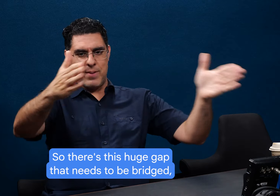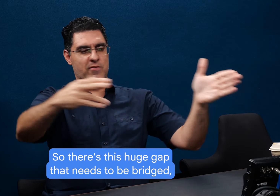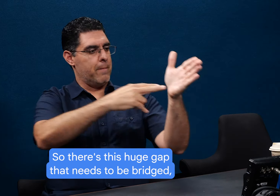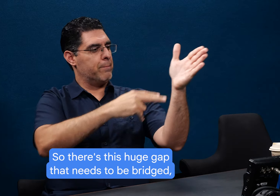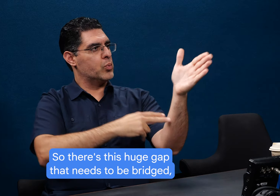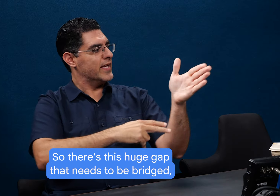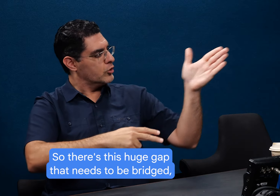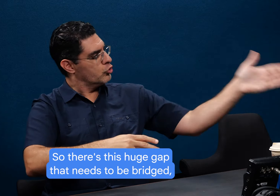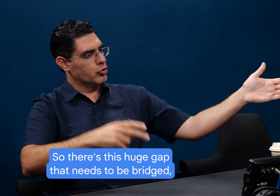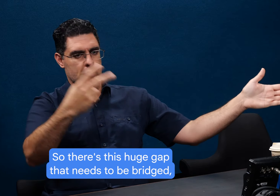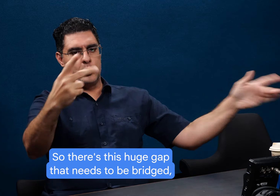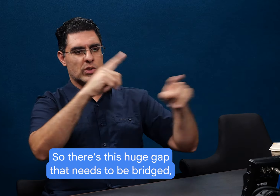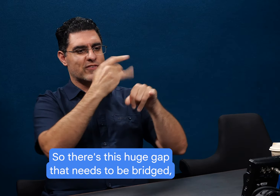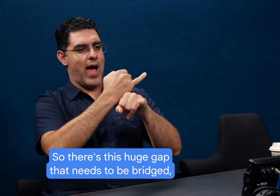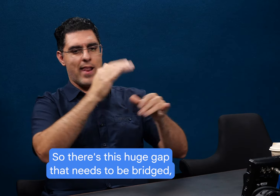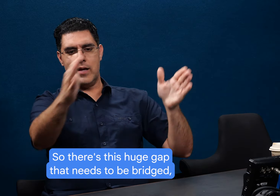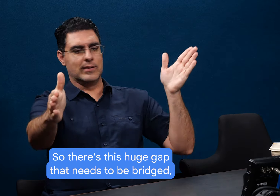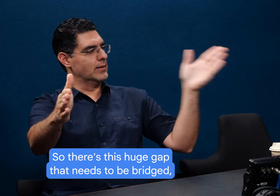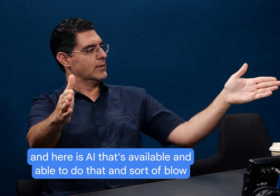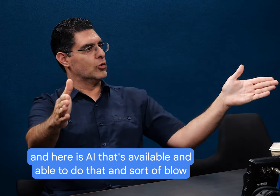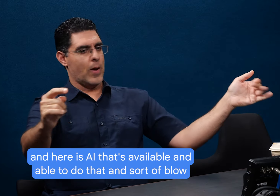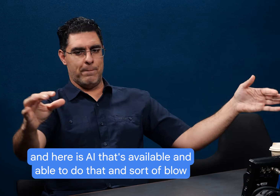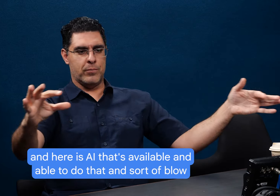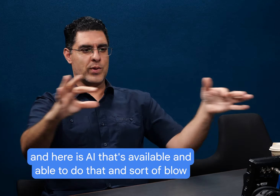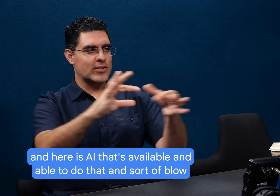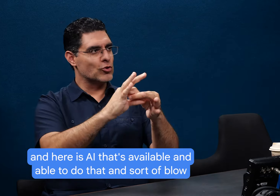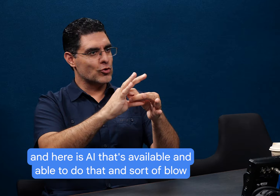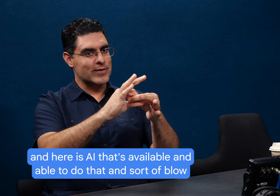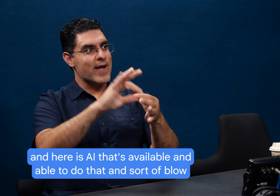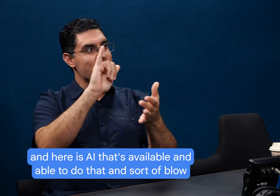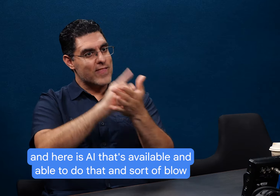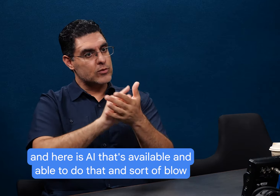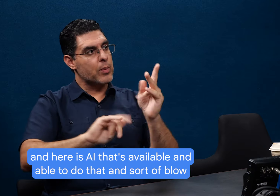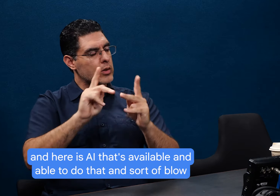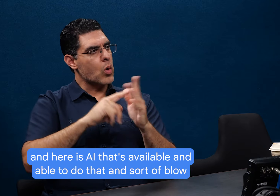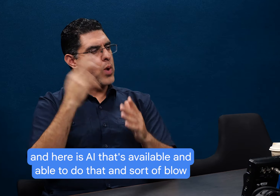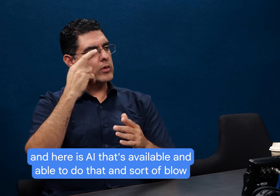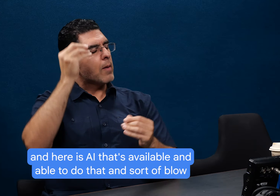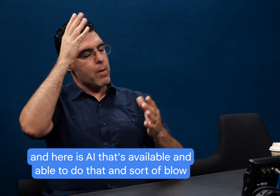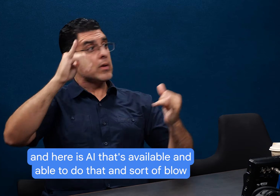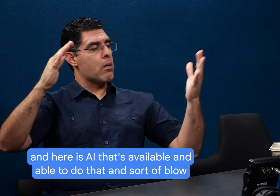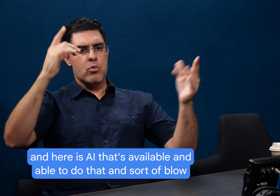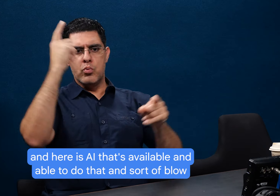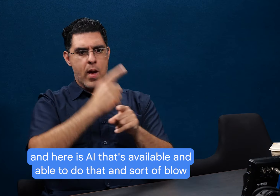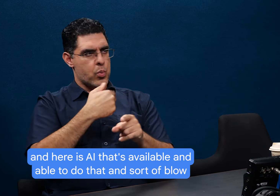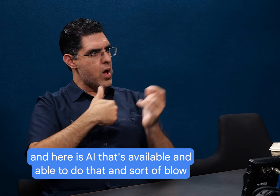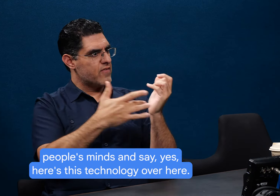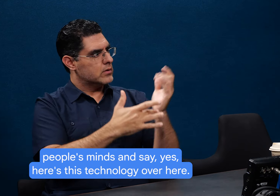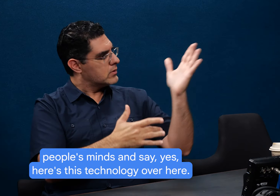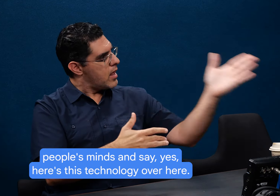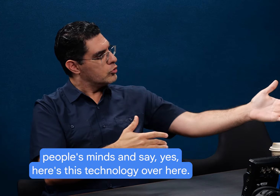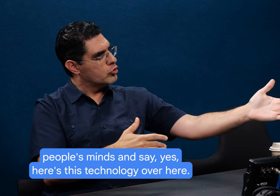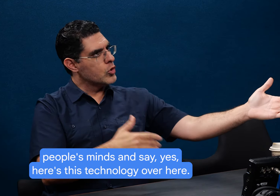So there's this huge gap that needs to be bridged. And here is AI that's available and able to do that and sort of